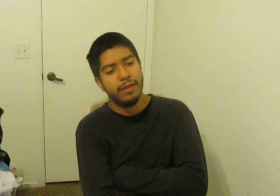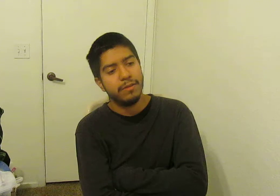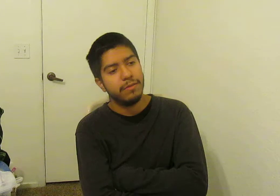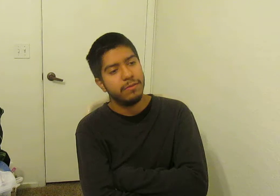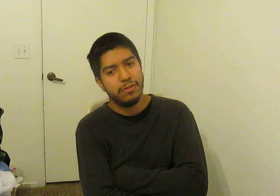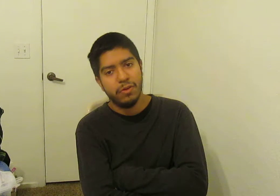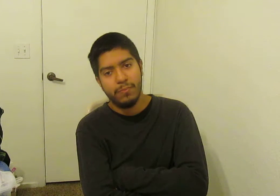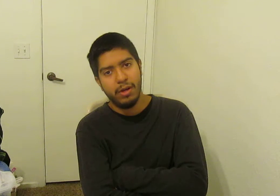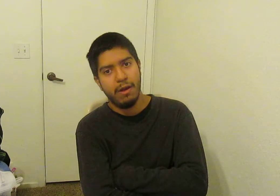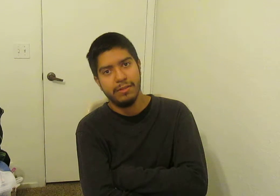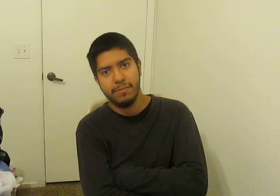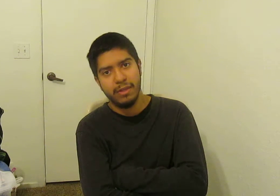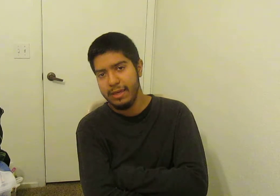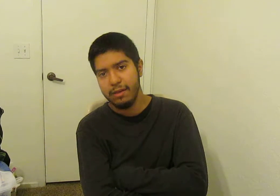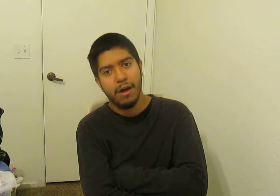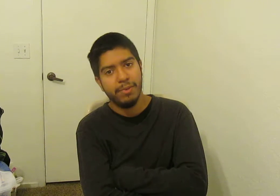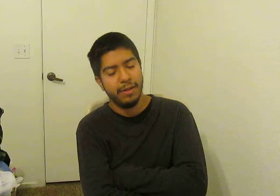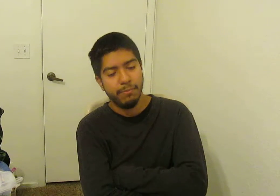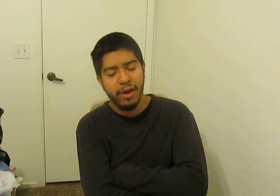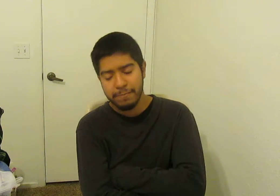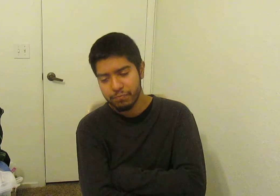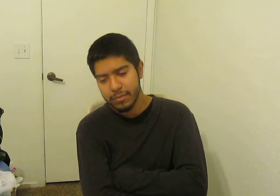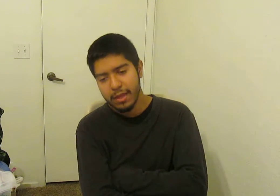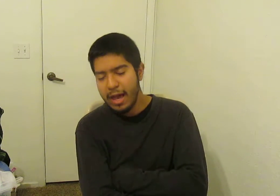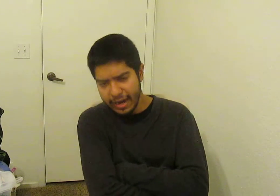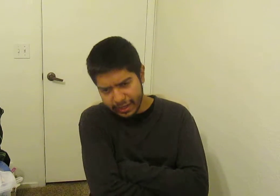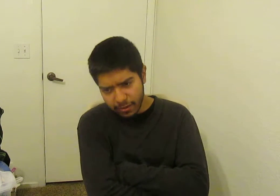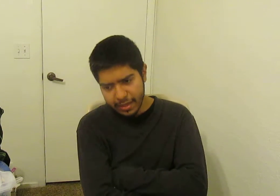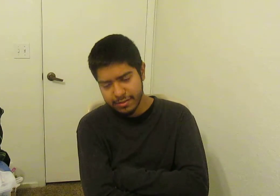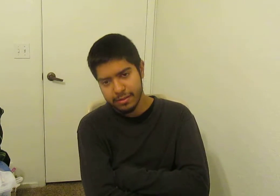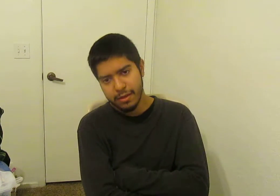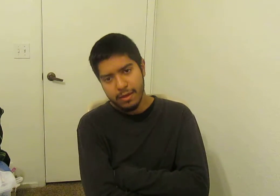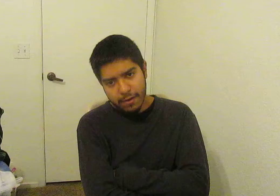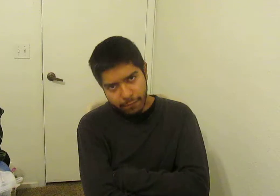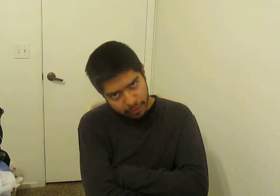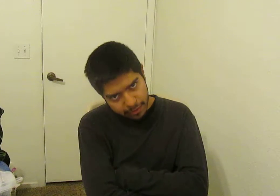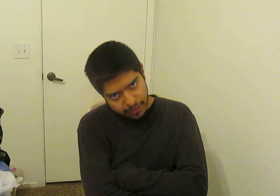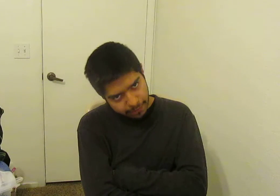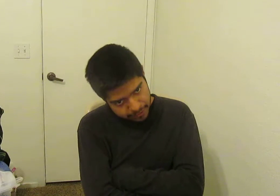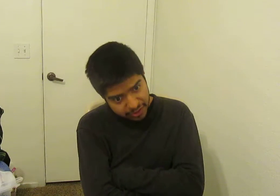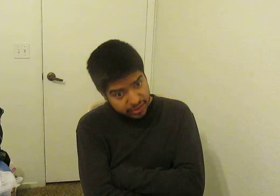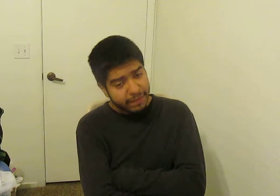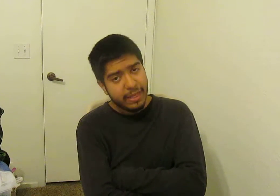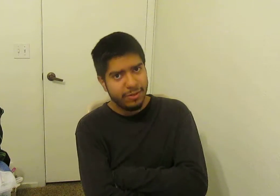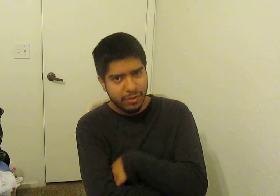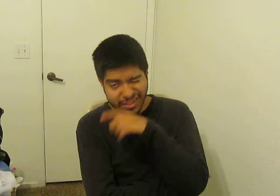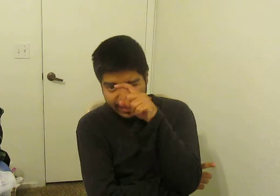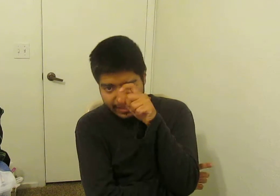Studio Perriot is completely incompetent. But, I digress. For just leaving that door slightly